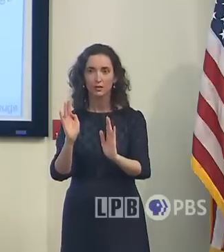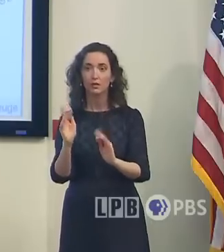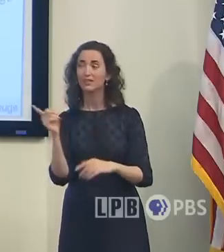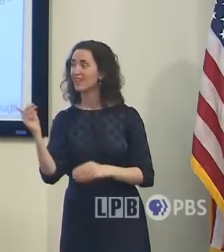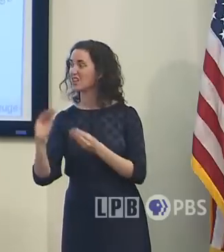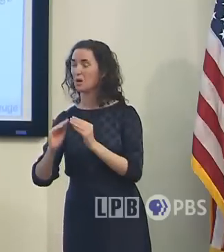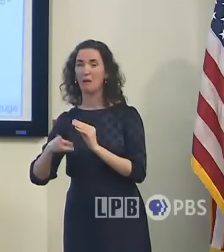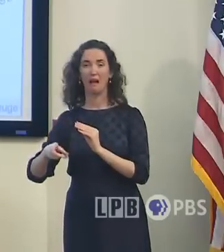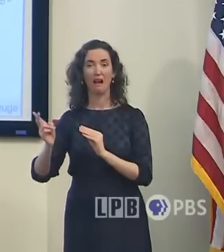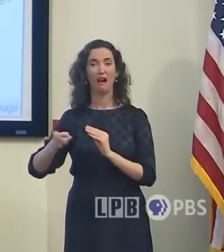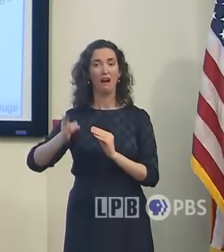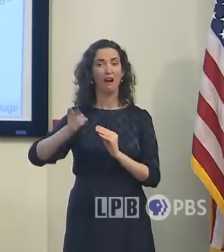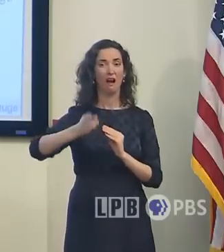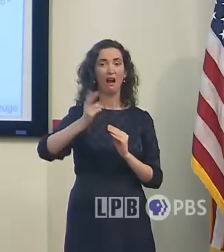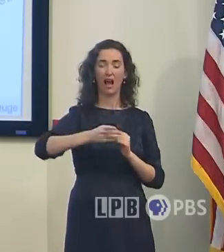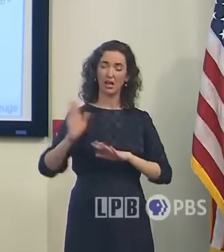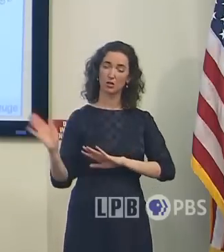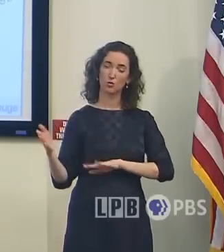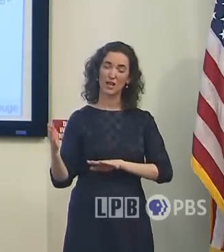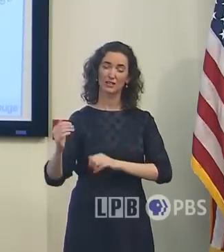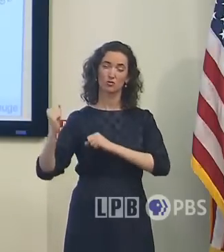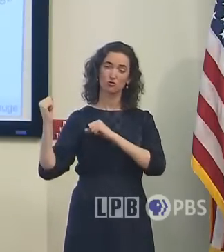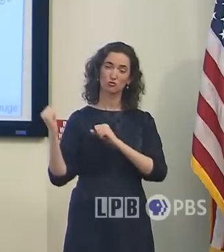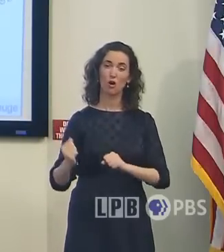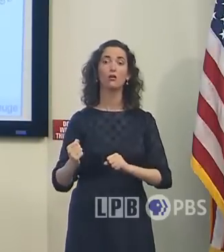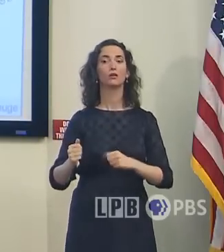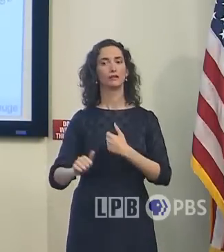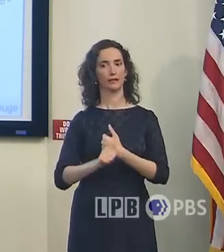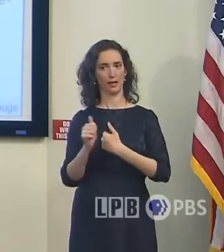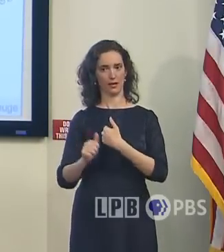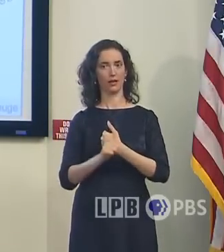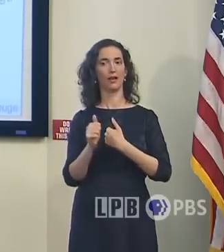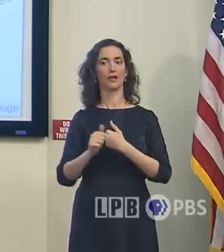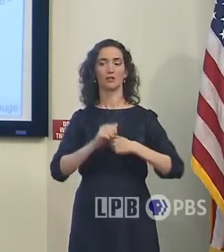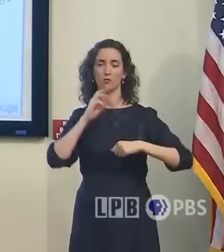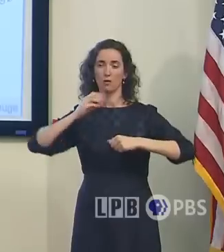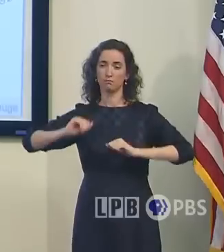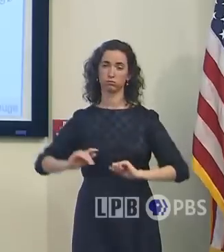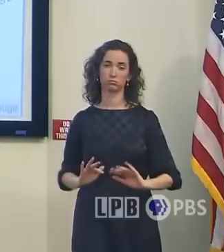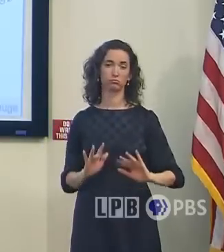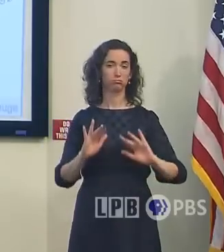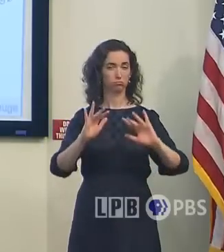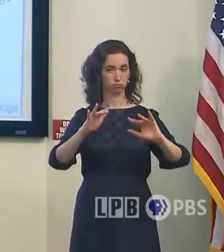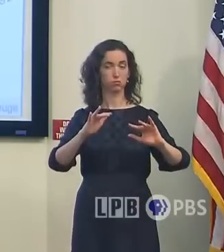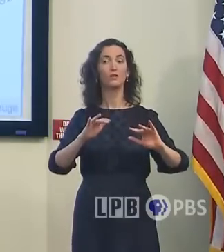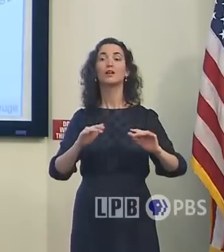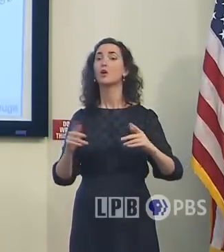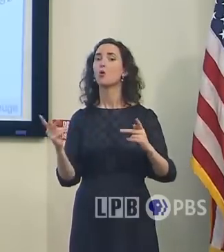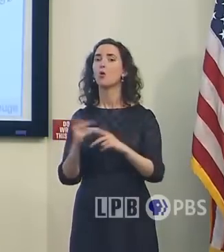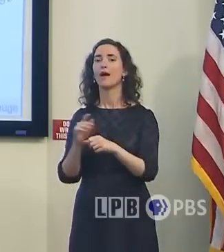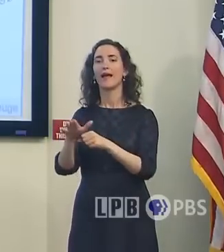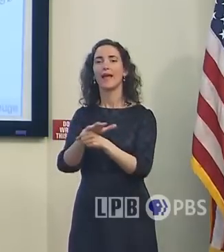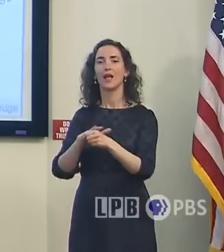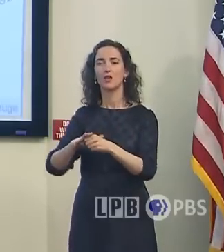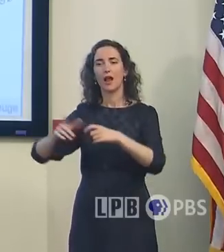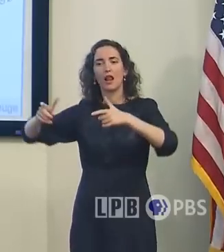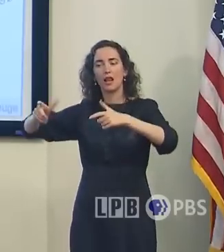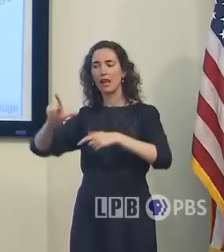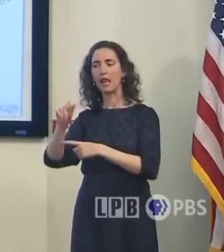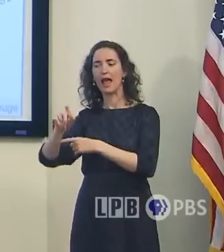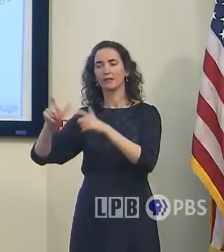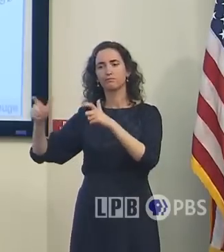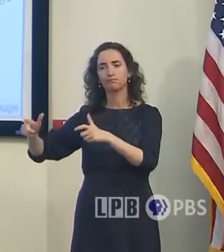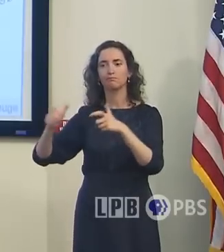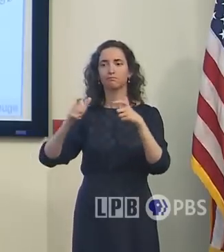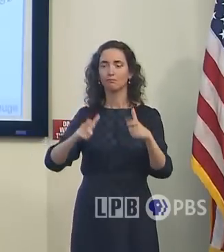obviously will bring a much larger amount of risk, especially possible in the tidal lakes area where there may not be a